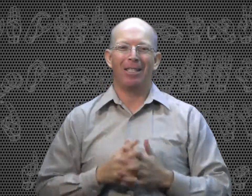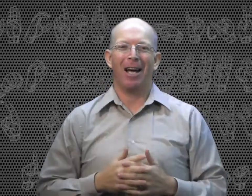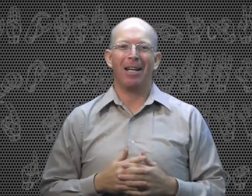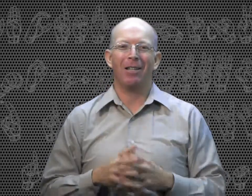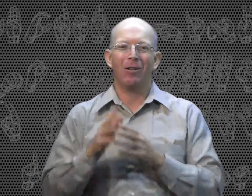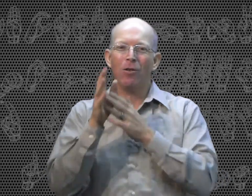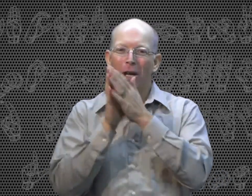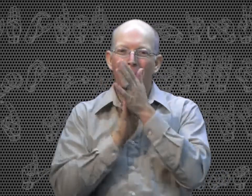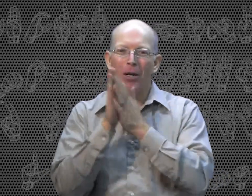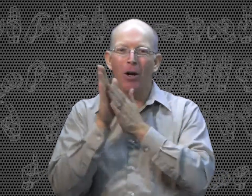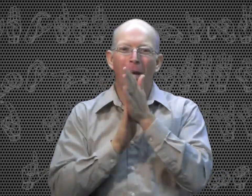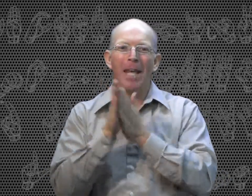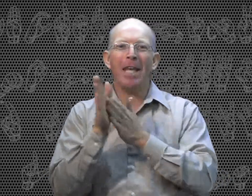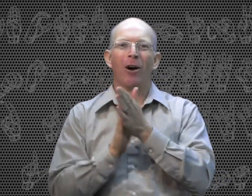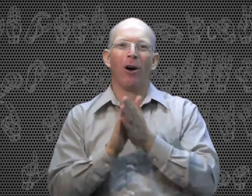Excited to do something. You're eager.